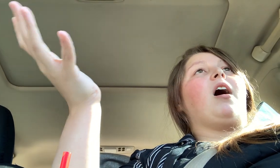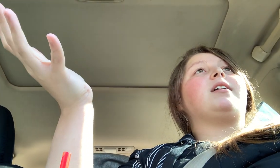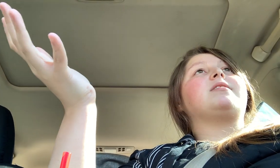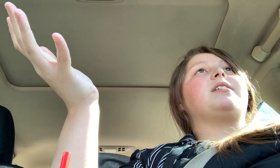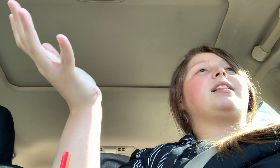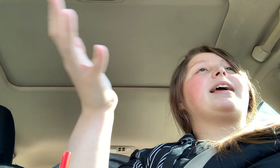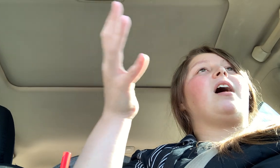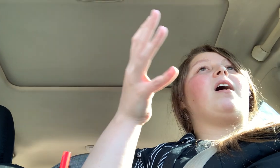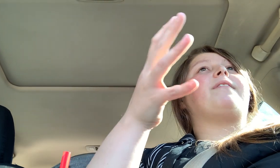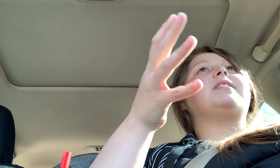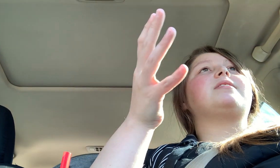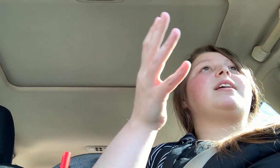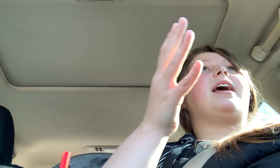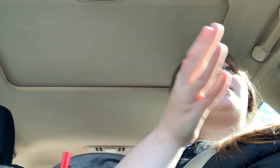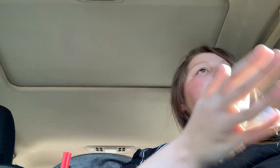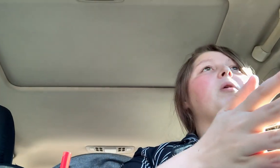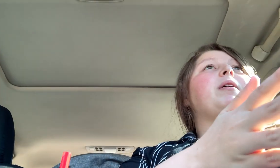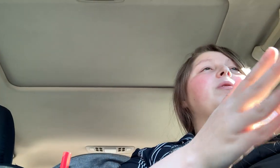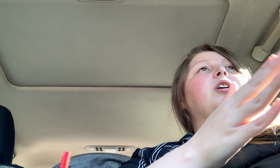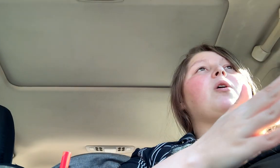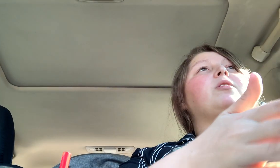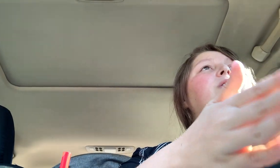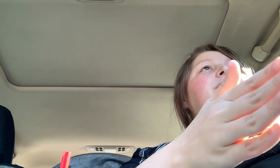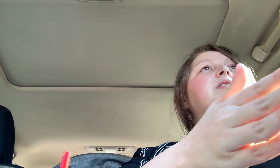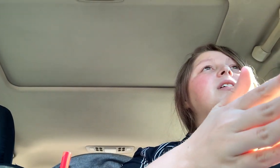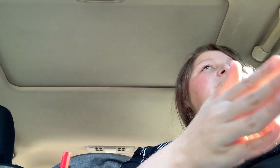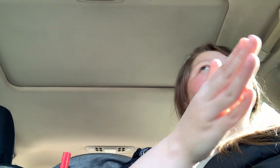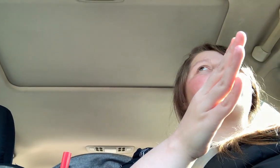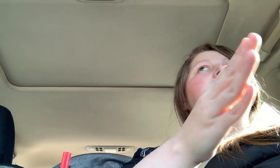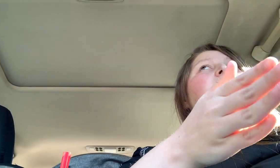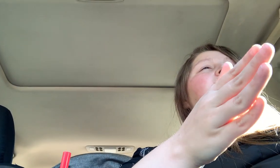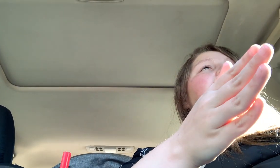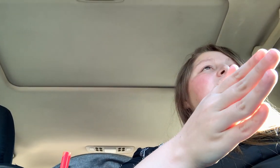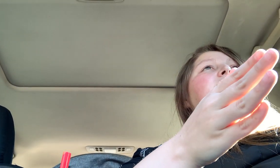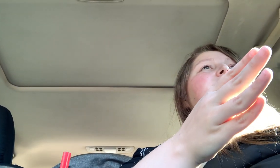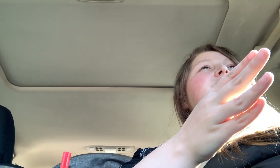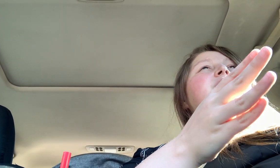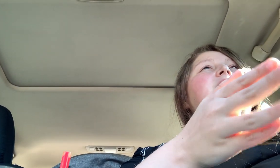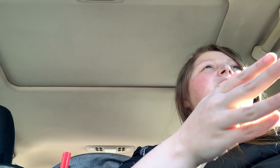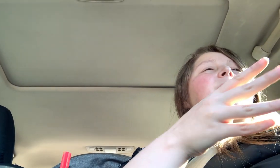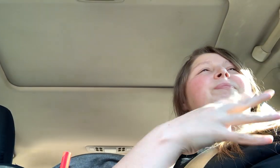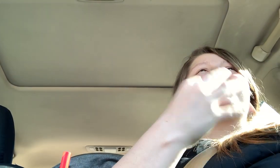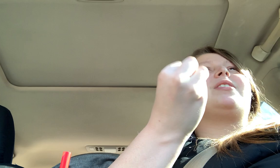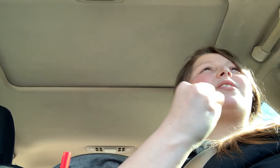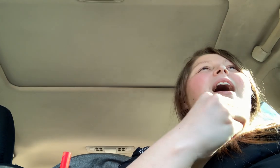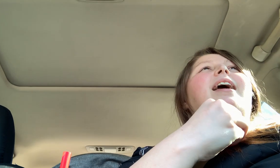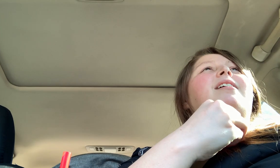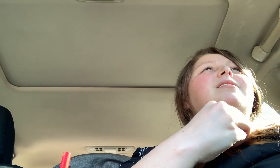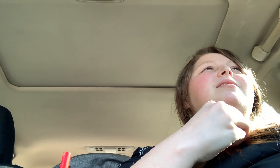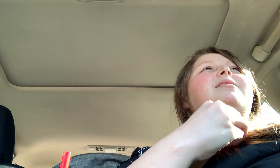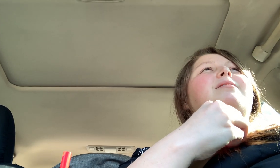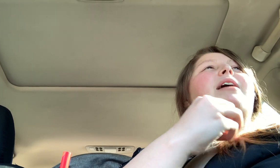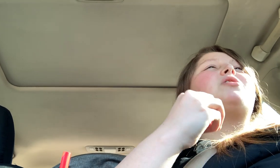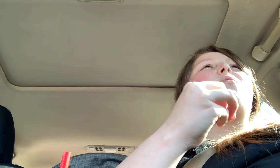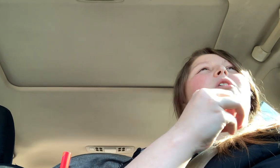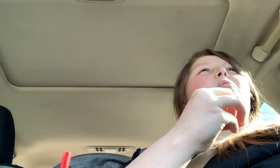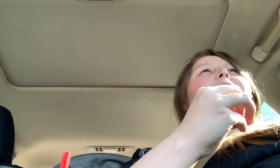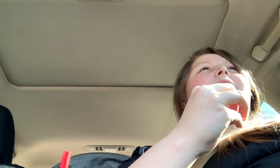Honestly, like obviously in the moment when you're going through infertility, it is so hard and you just, you're like, I don't want to wait,